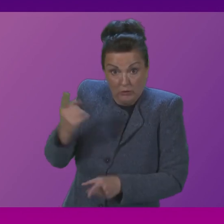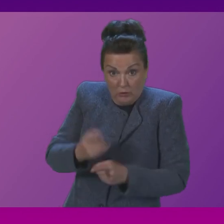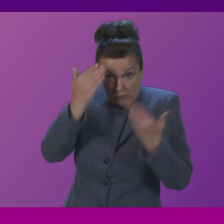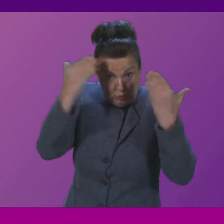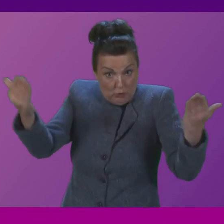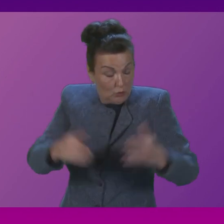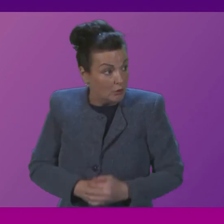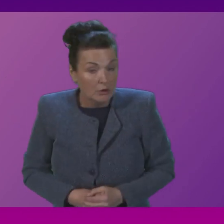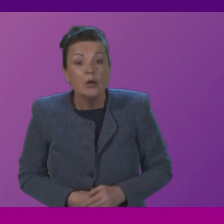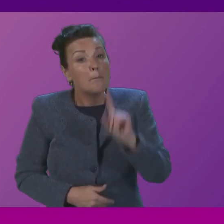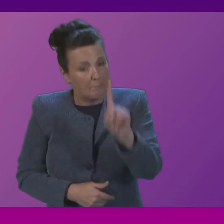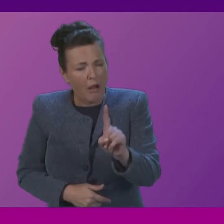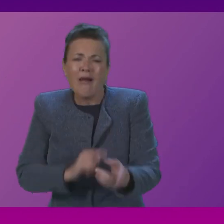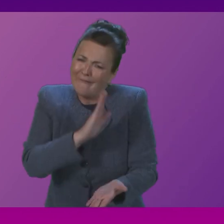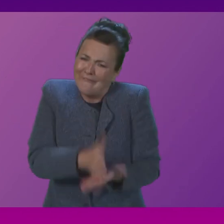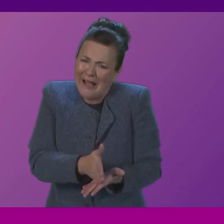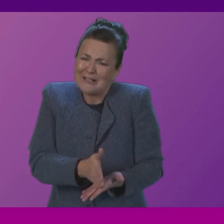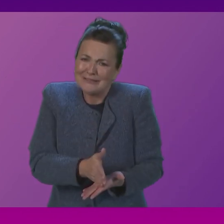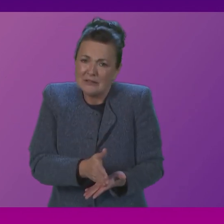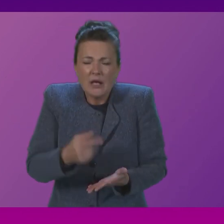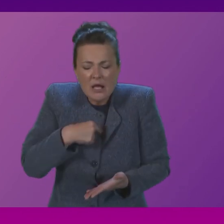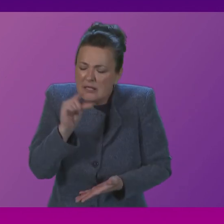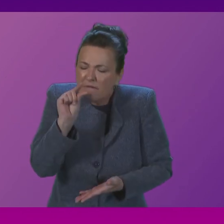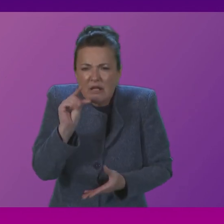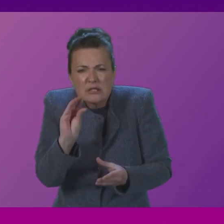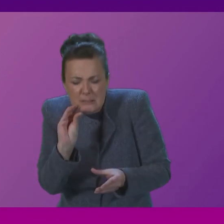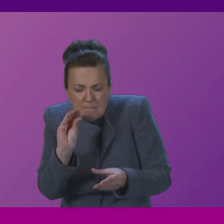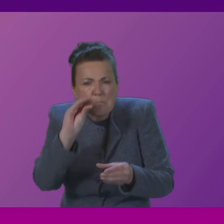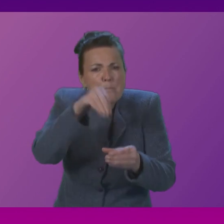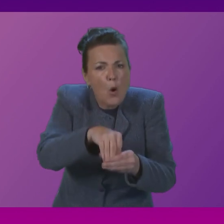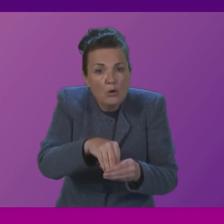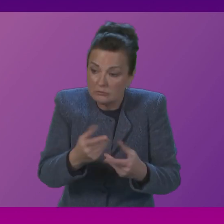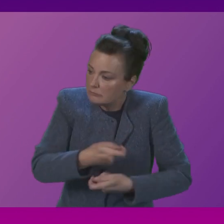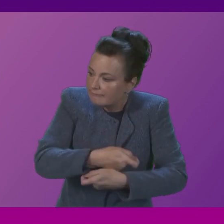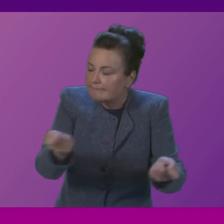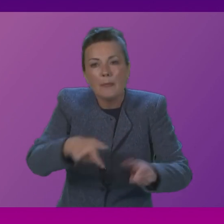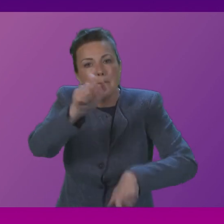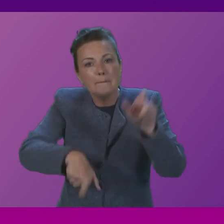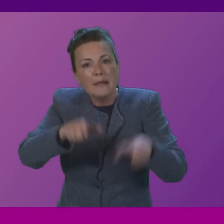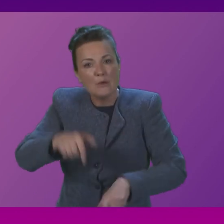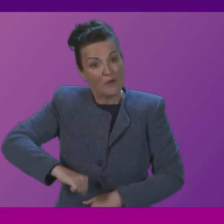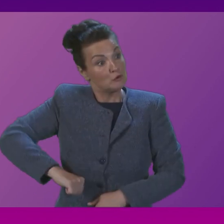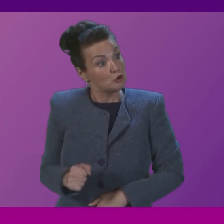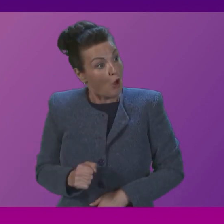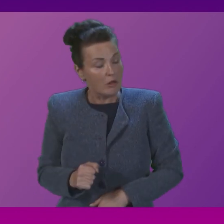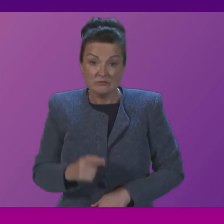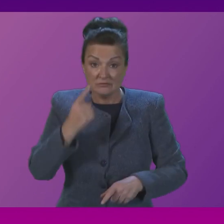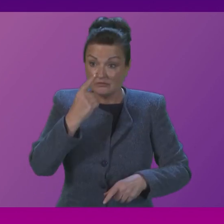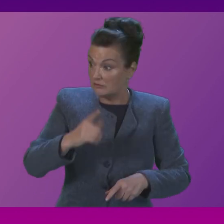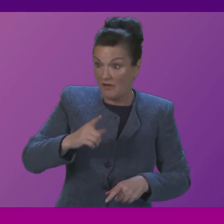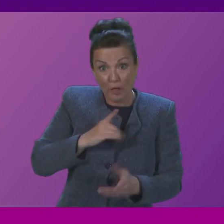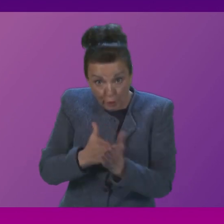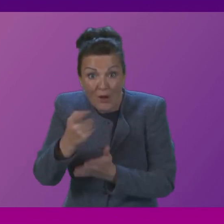still remains that investing a very small sum of money to give the people of Scotland an alternative to Westminster